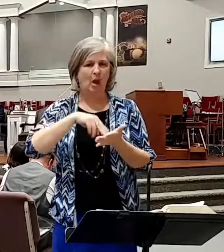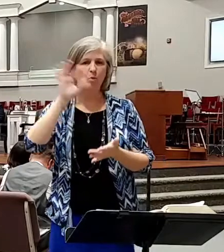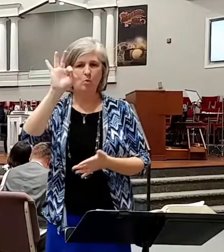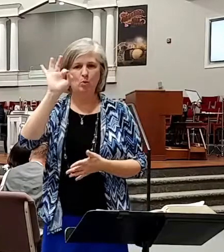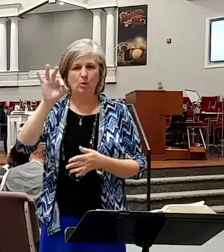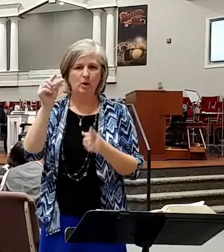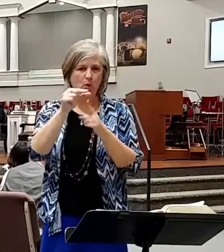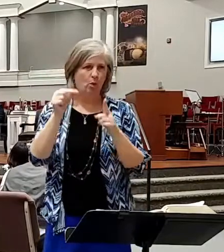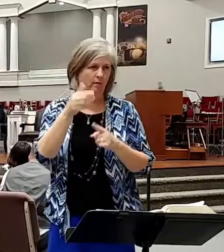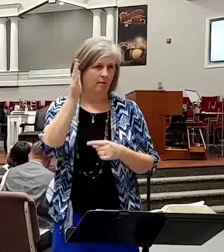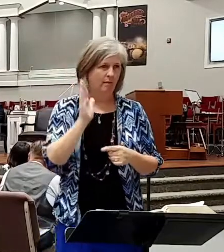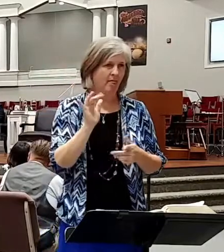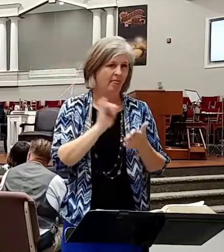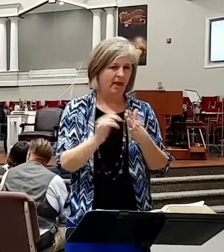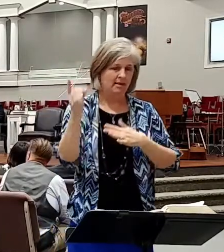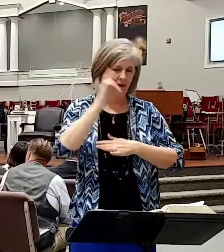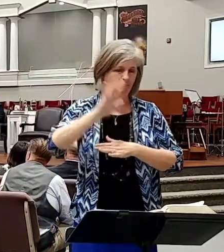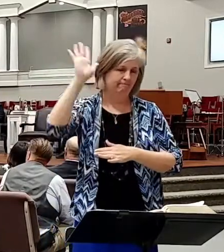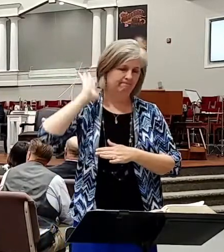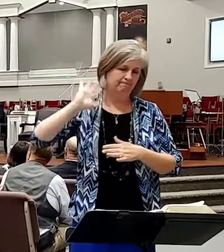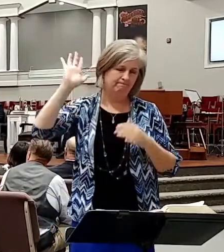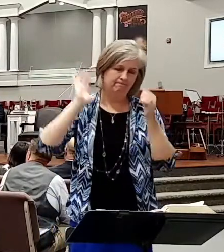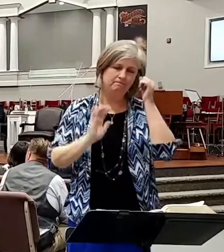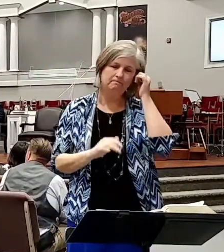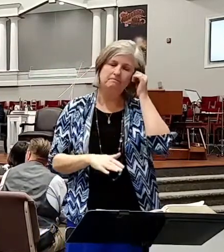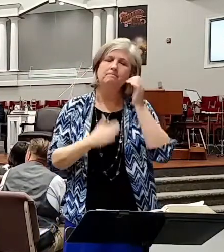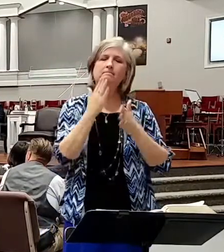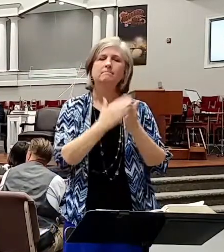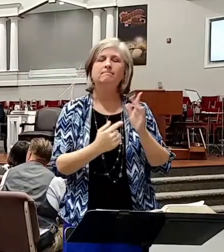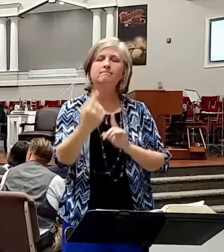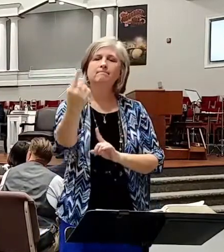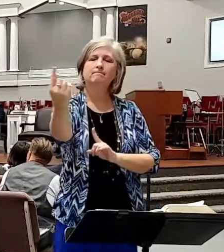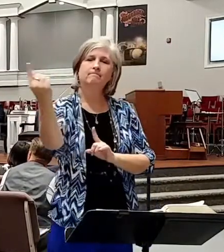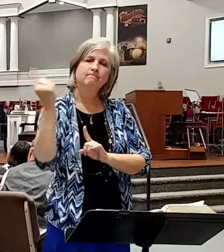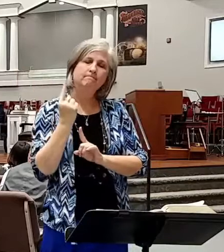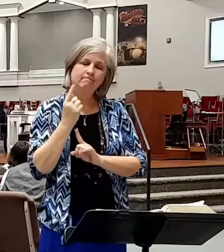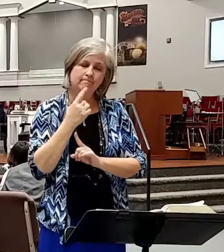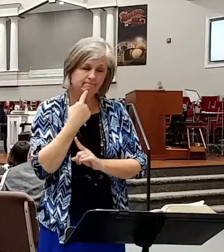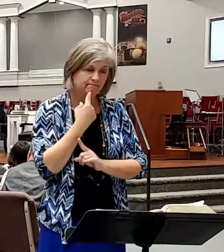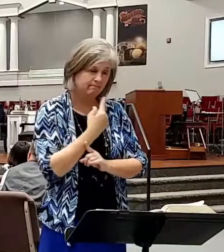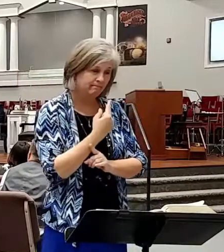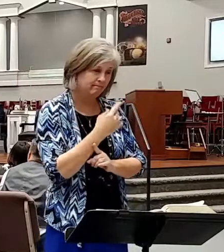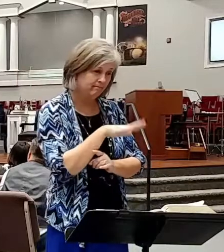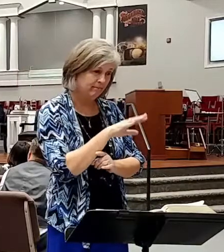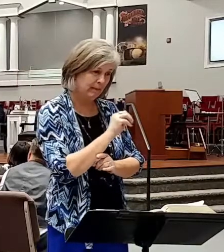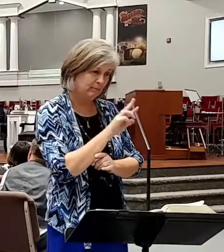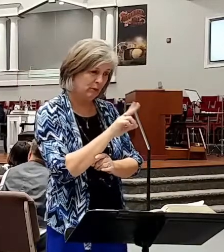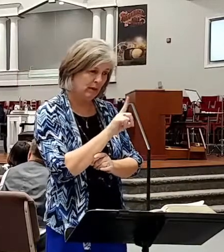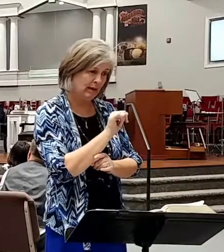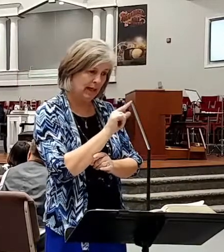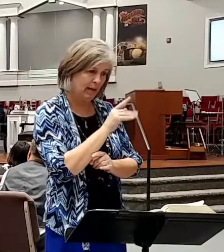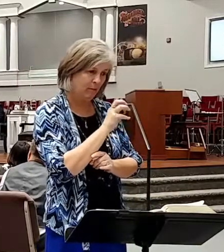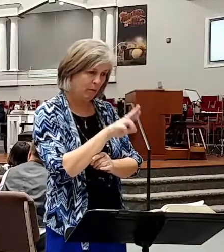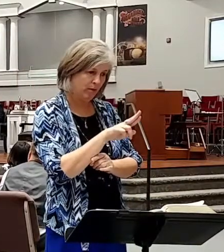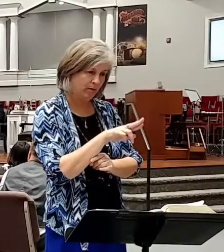in that day and someone came up and told him Mr. Latimer Henry VIII